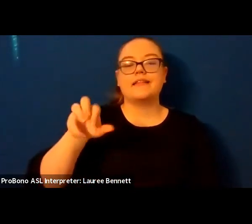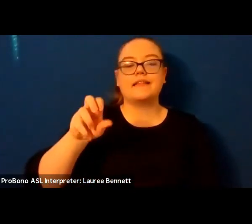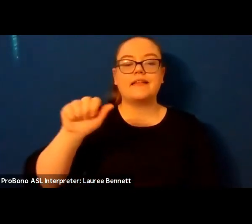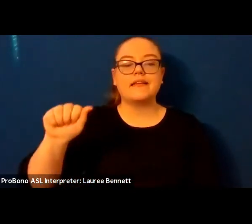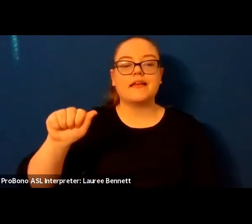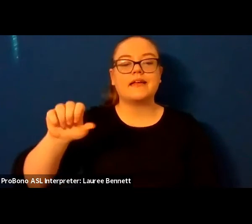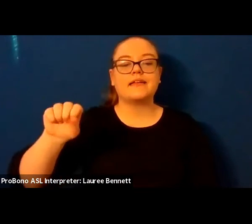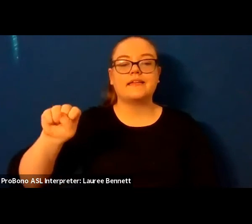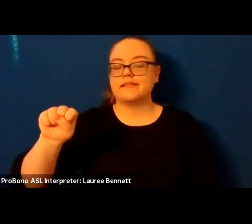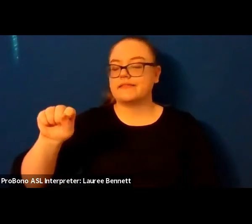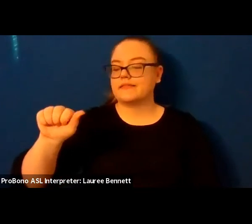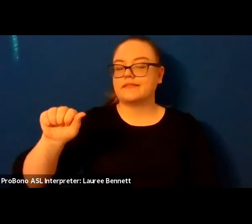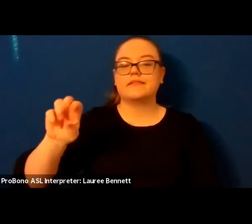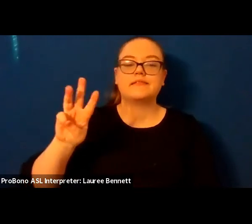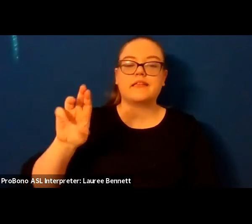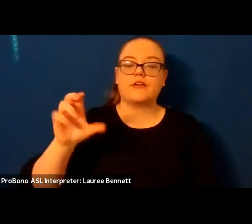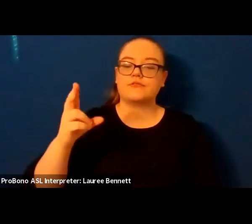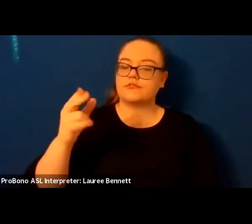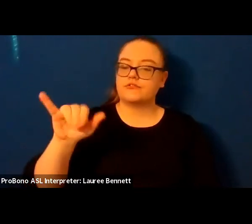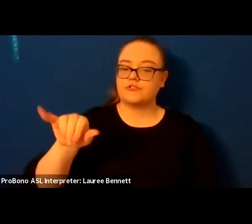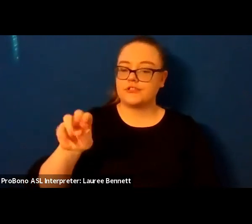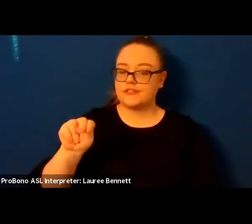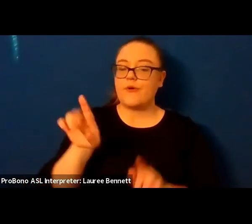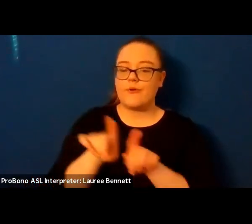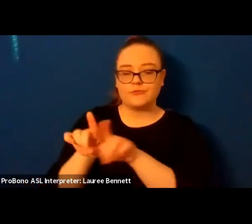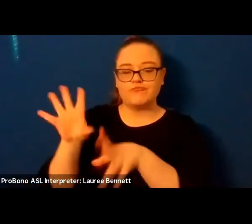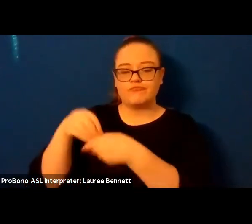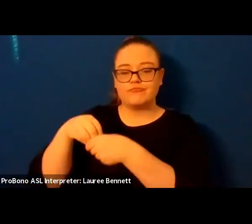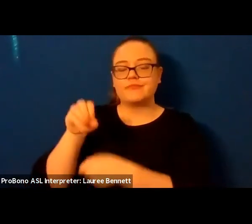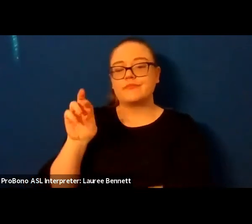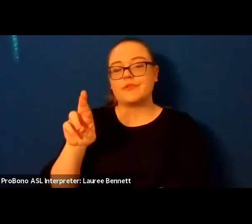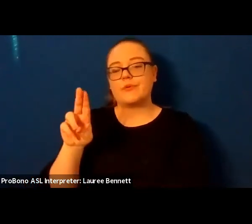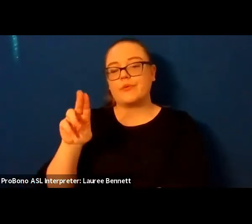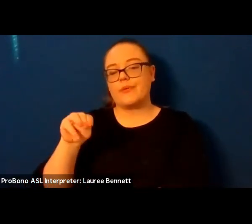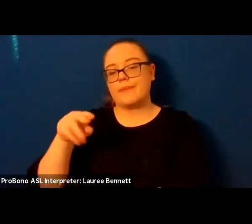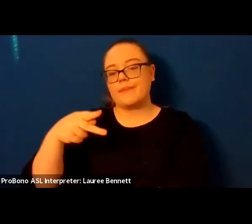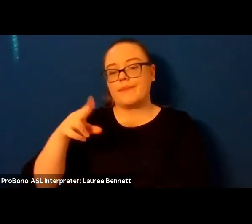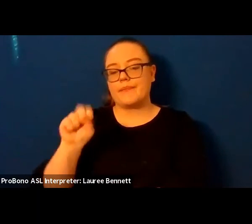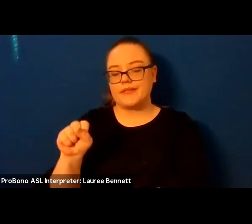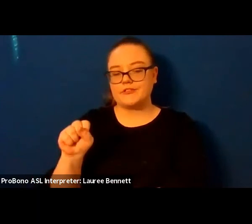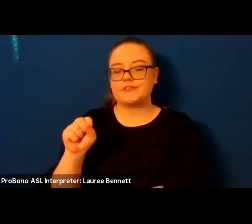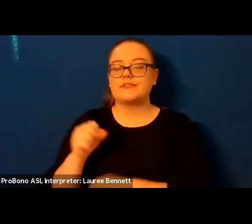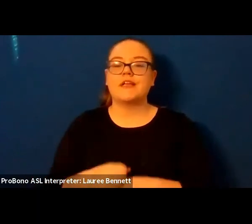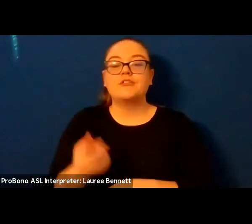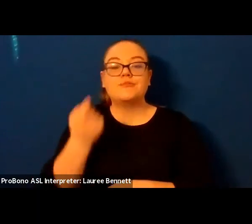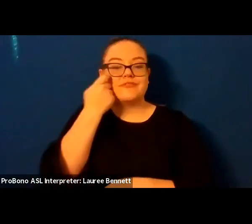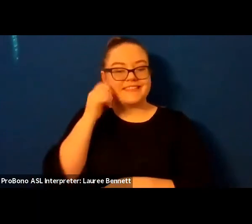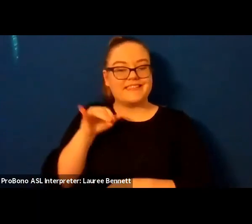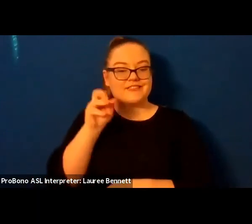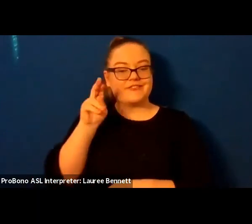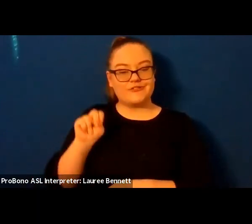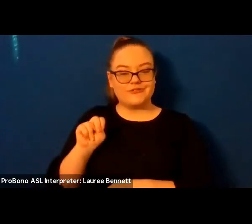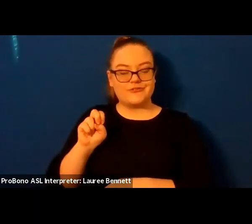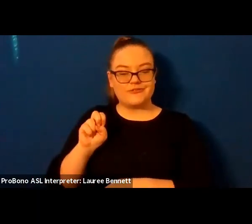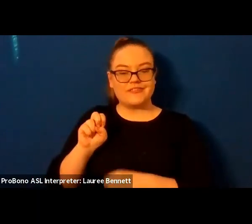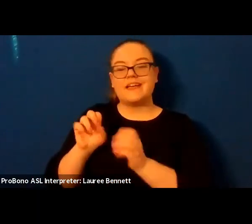currently living in northern virginia her first book a fish growing lungs was published by borough press this past june you can find her on